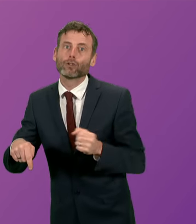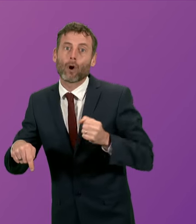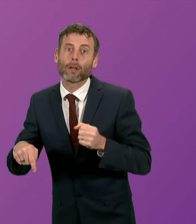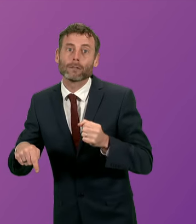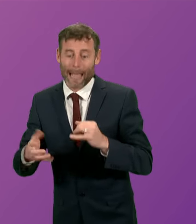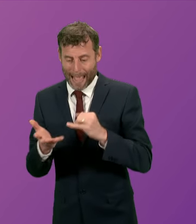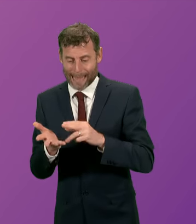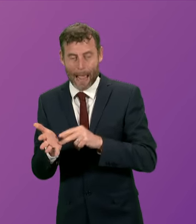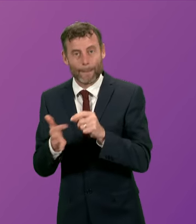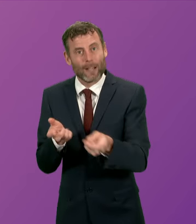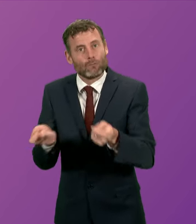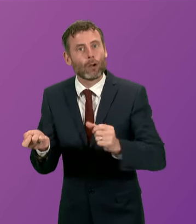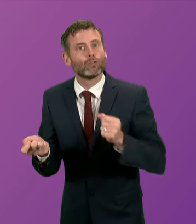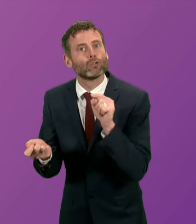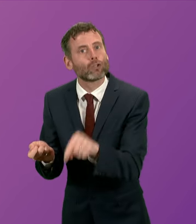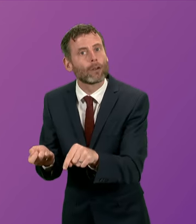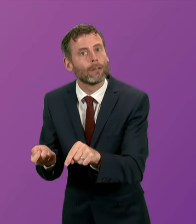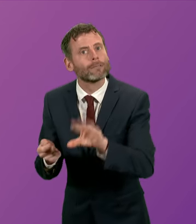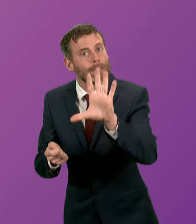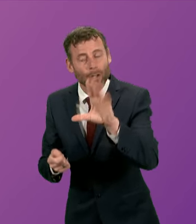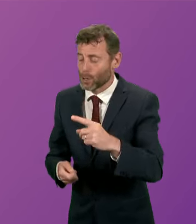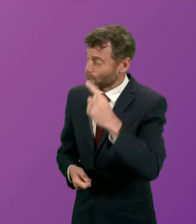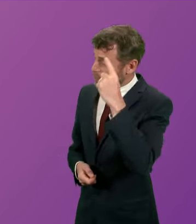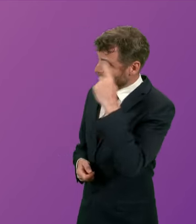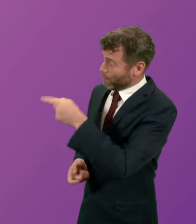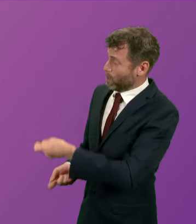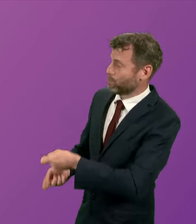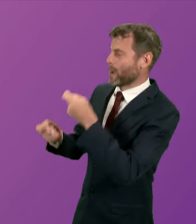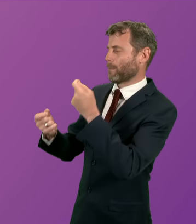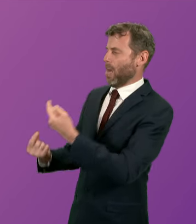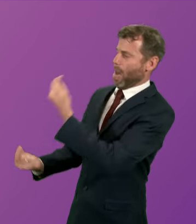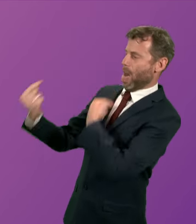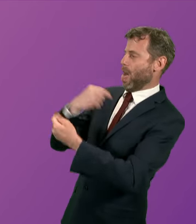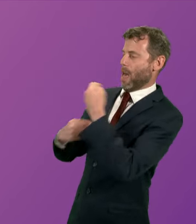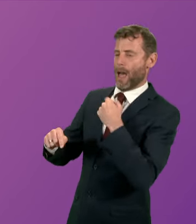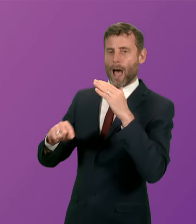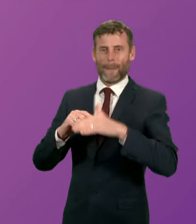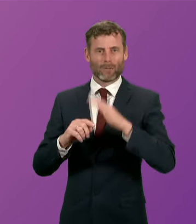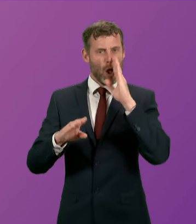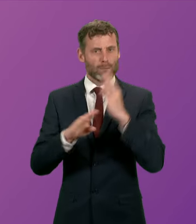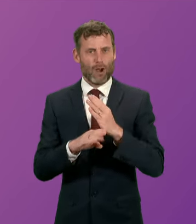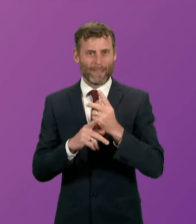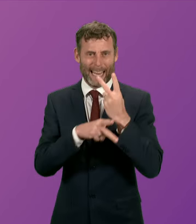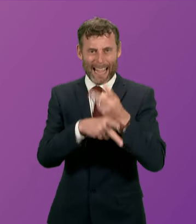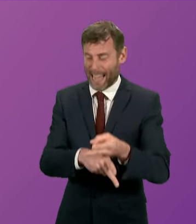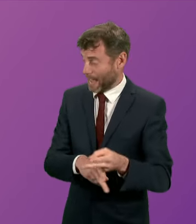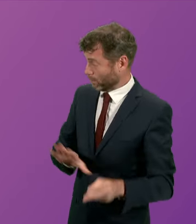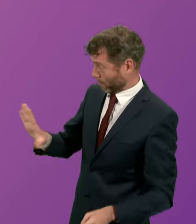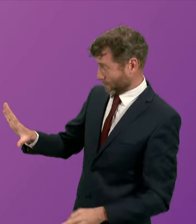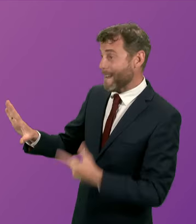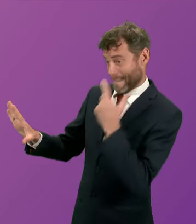SNP-run Scotland. So perhaps it's not a good idea to heckle me when I'm in mid-flow, Jackie Bailey.